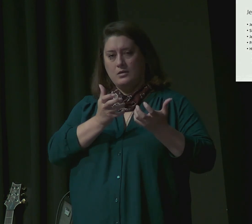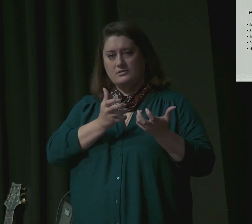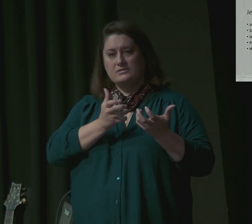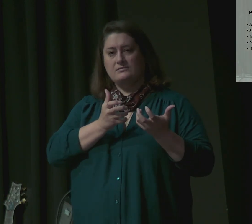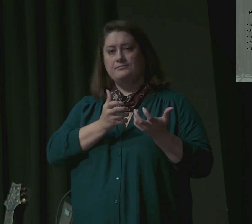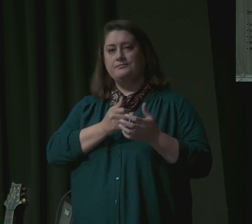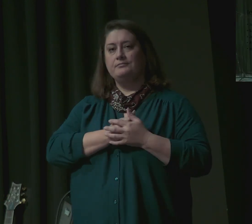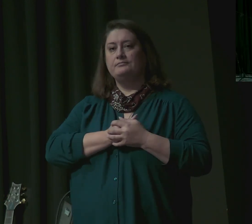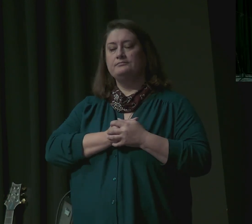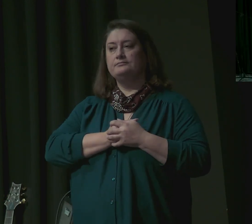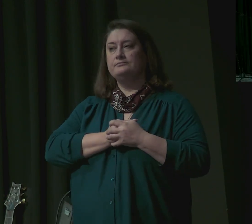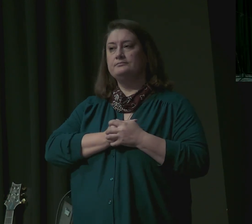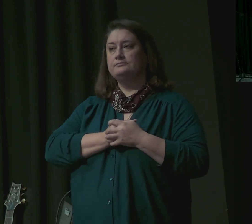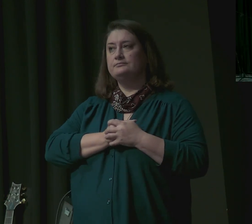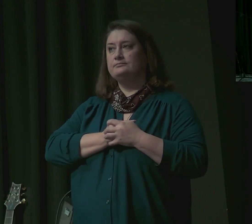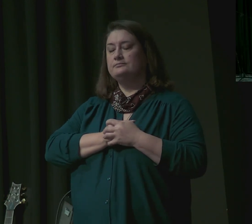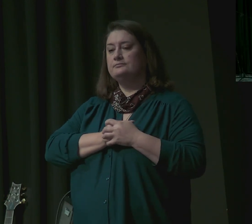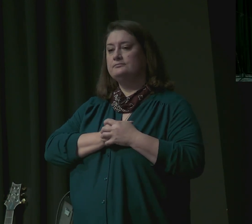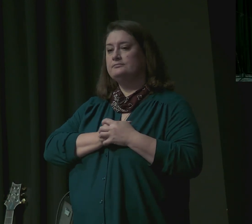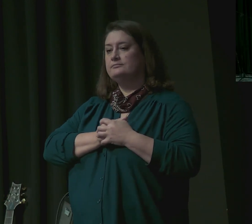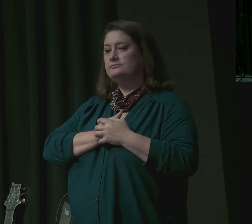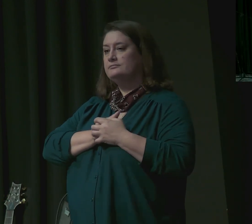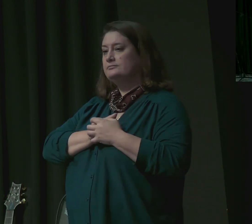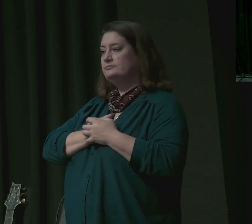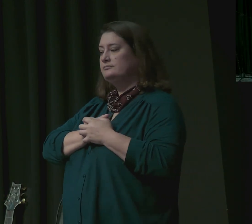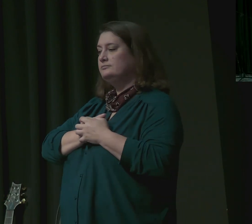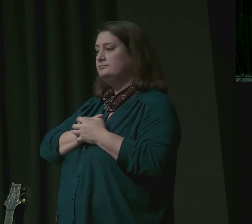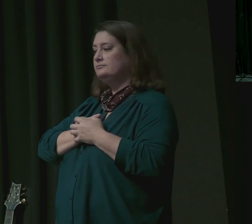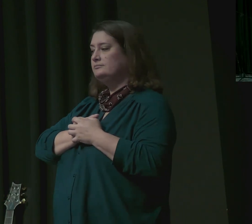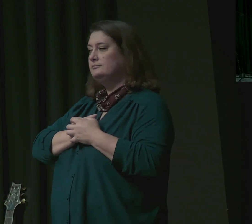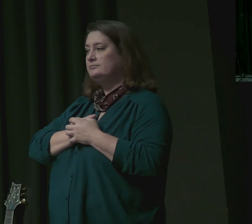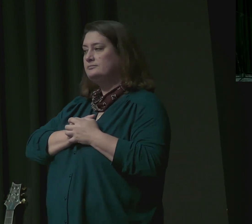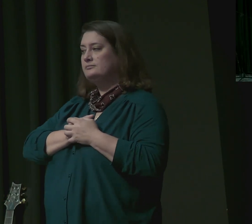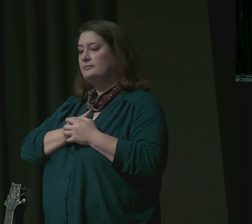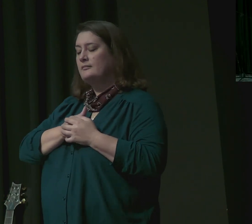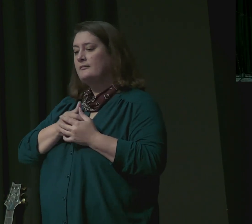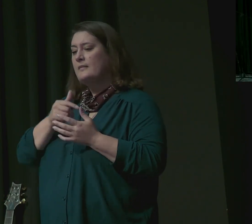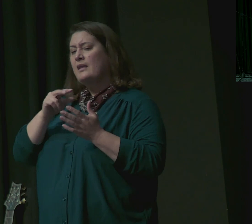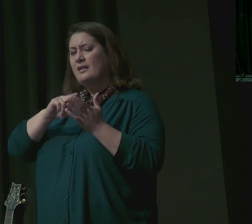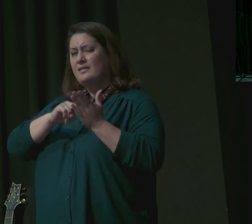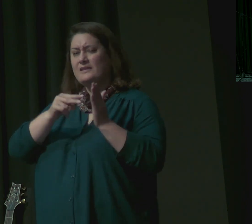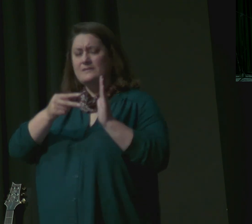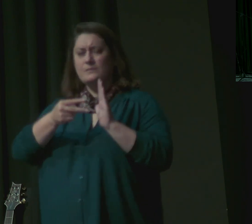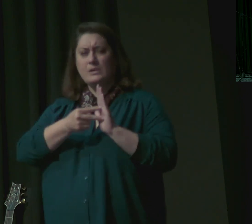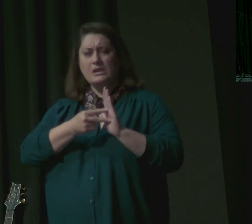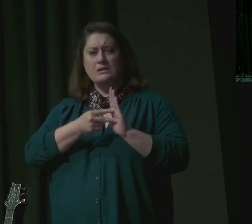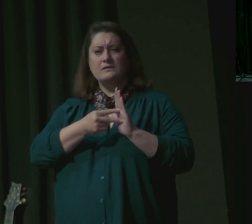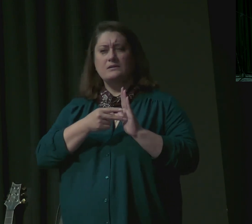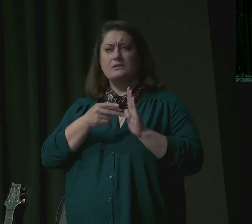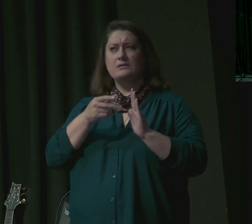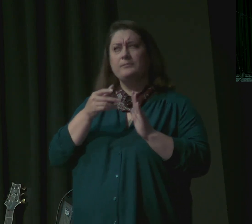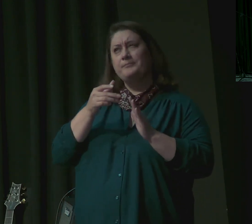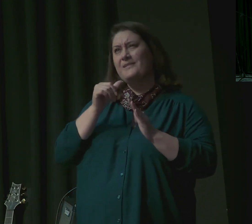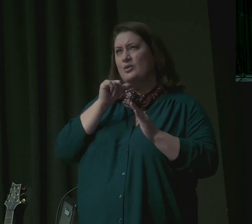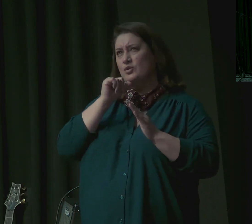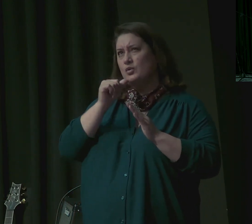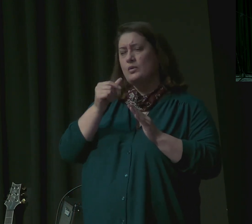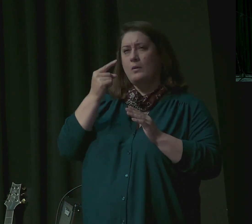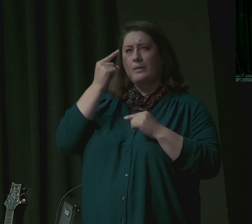this is a purpose clause in jealousy this means that you do not script out in your mind fantasize